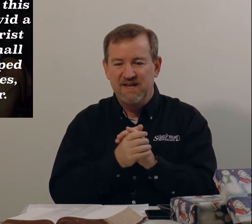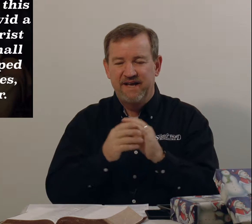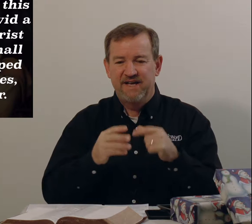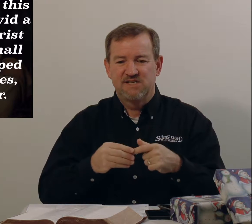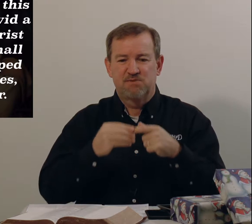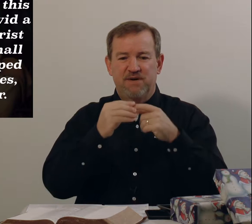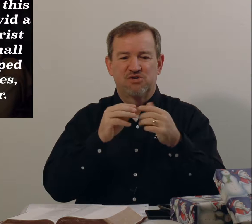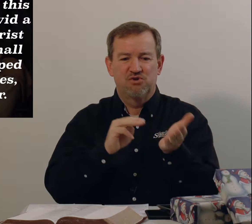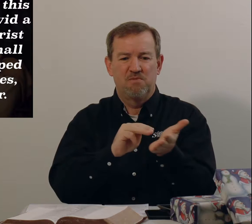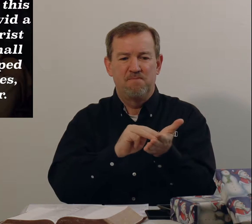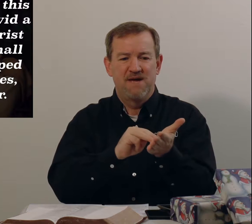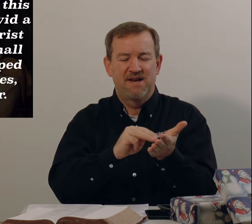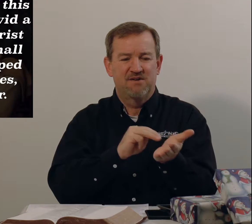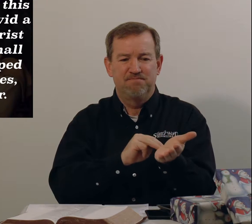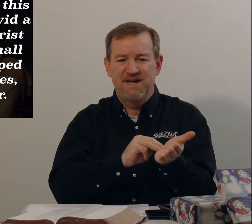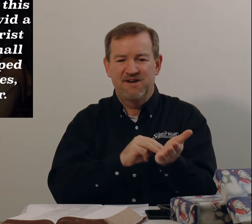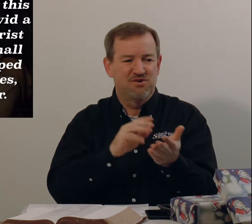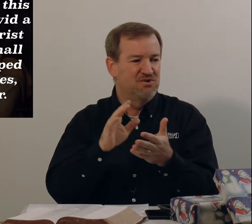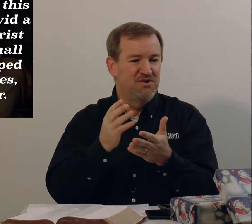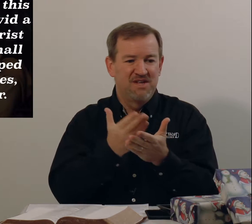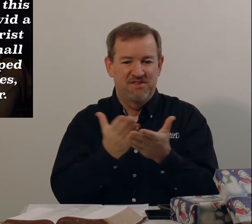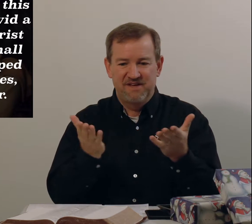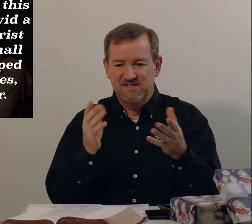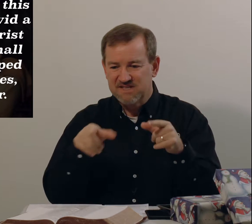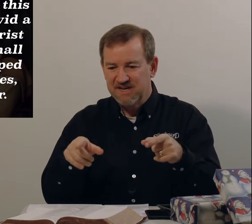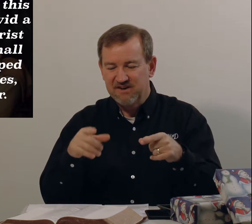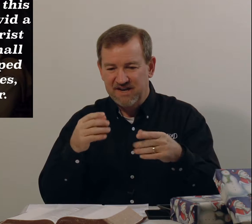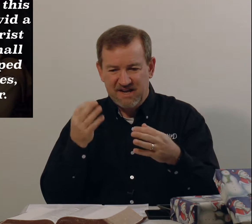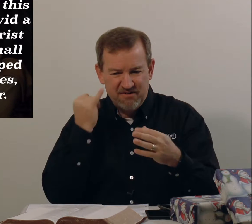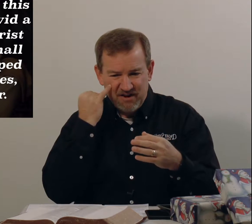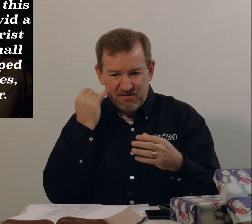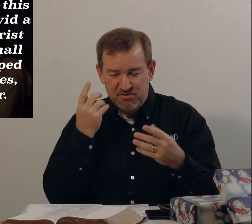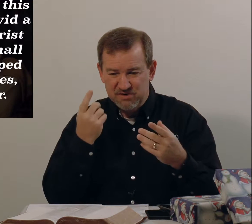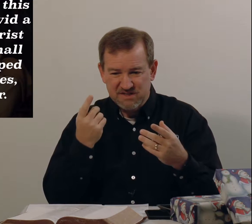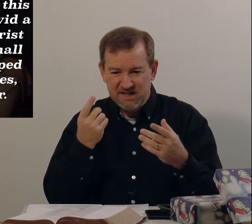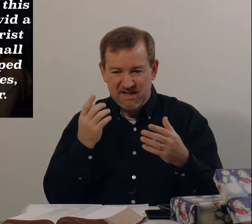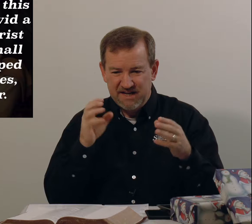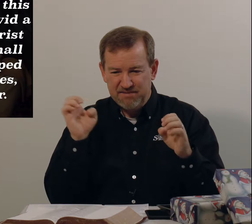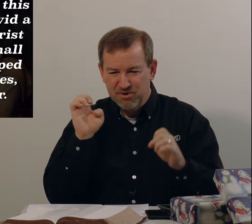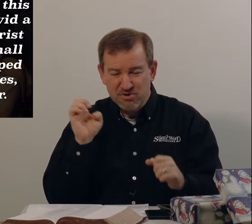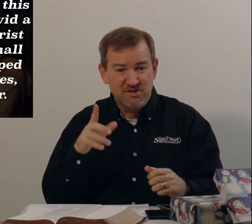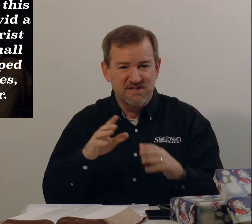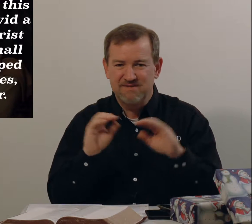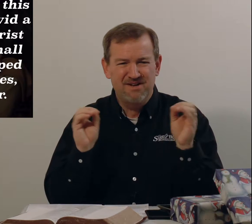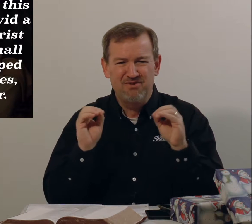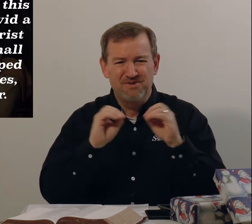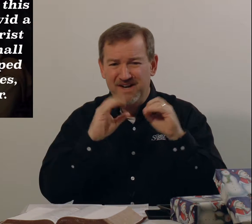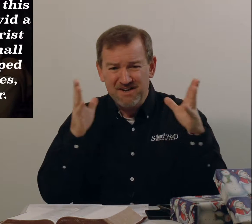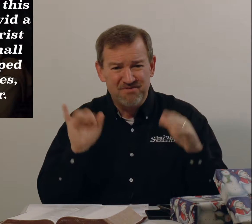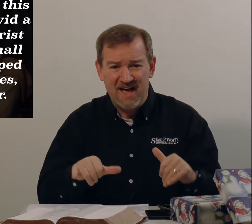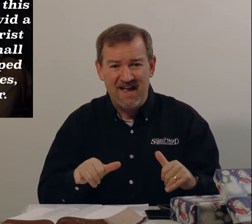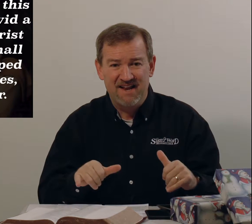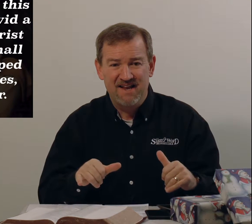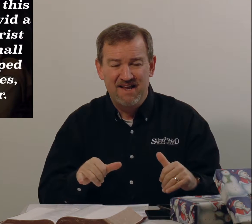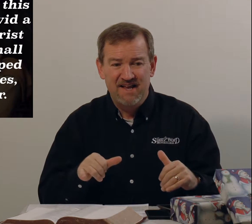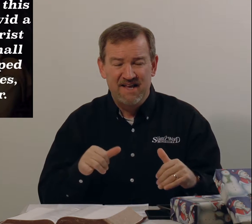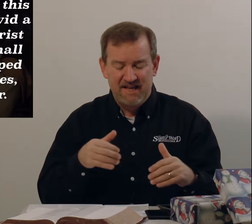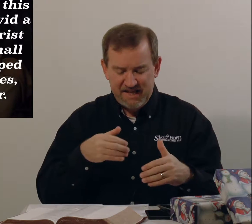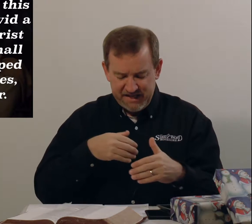special medical things there if there was an emergency. No, none of that. He